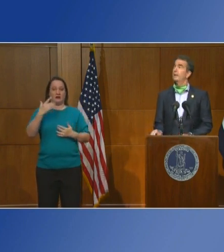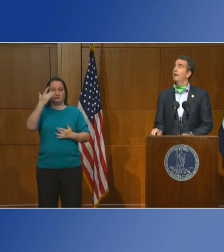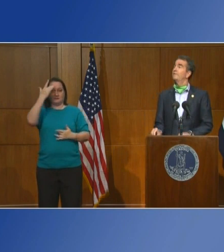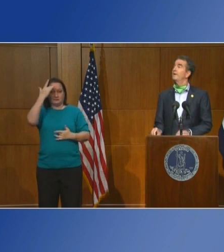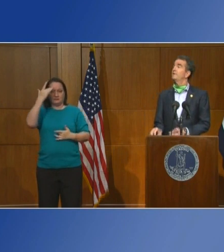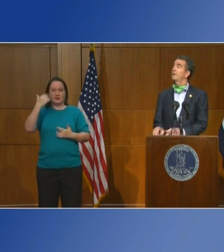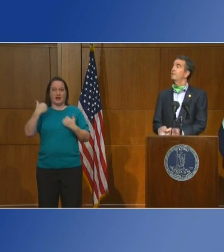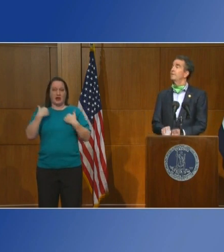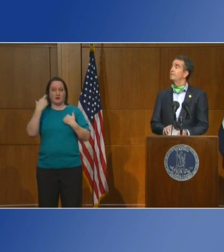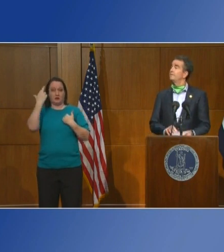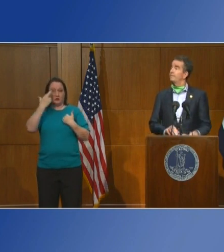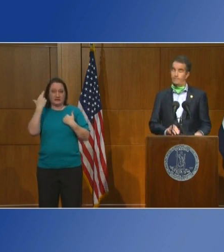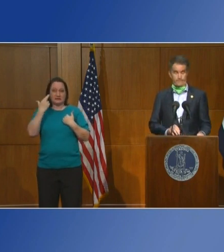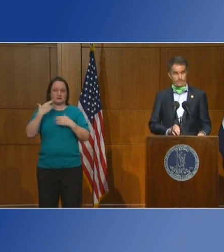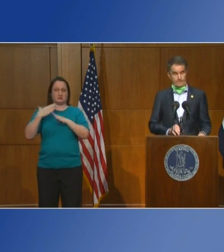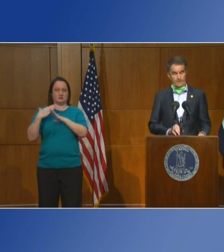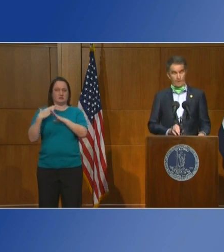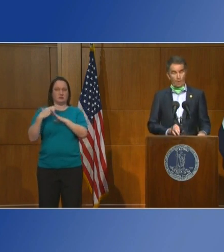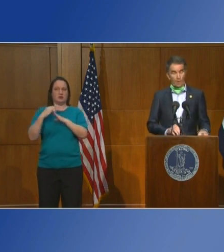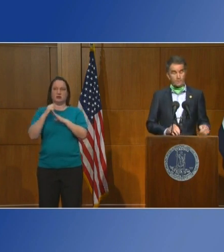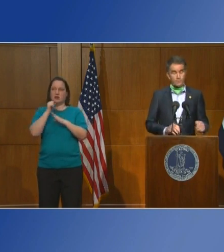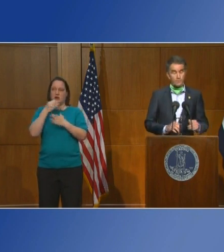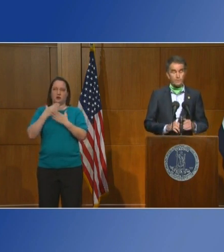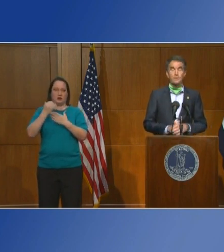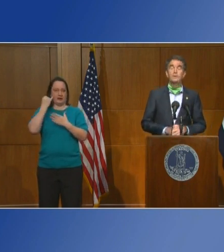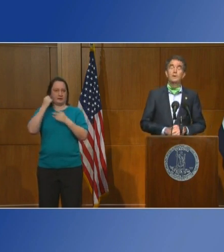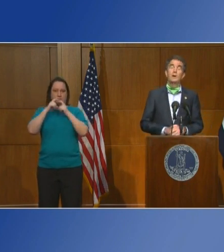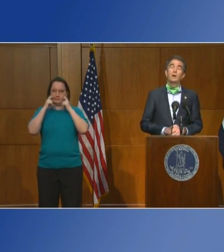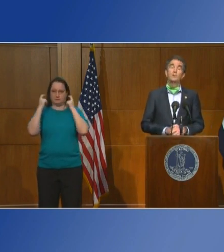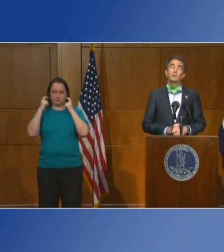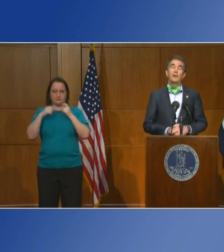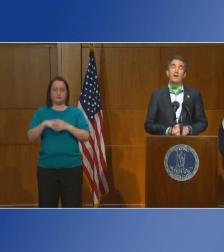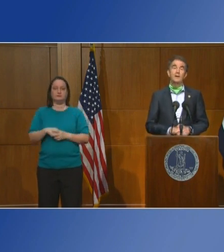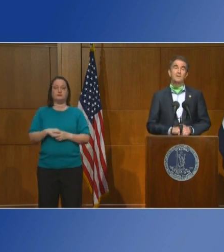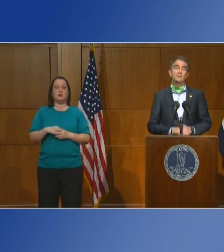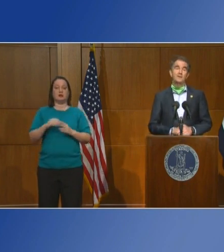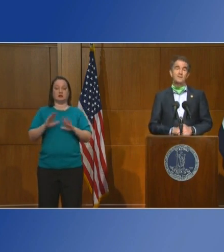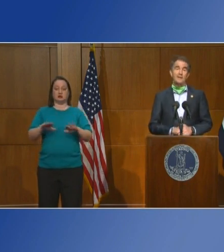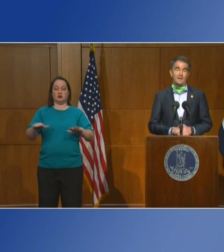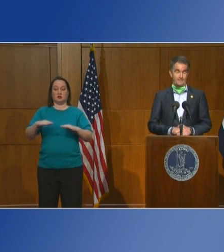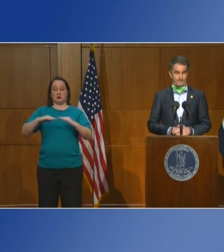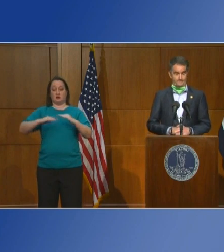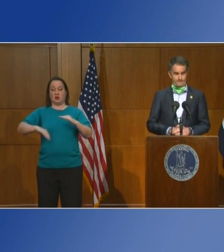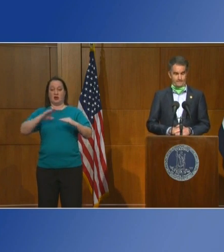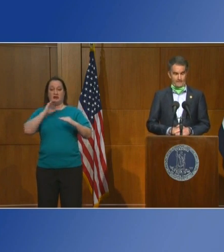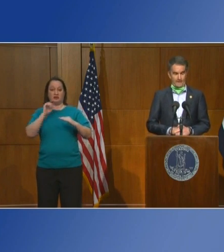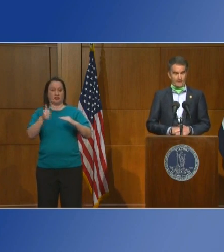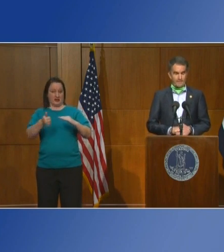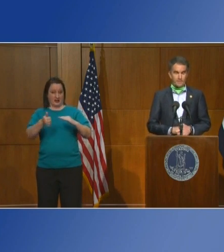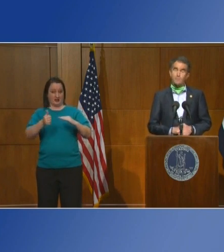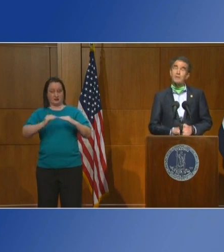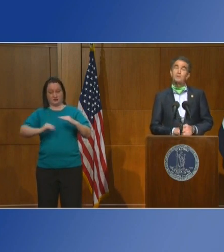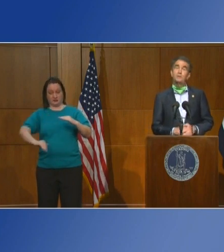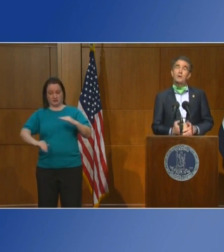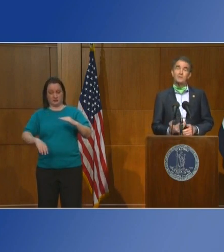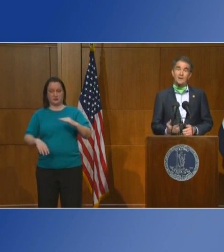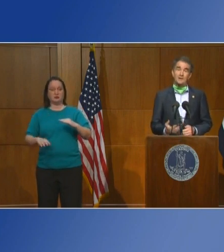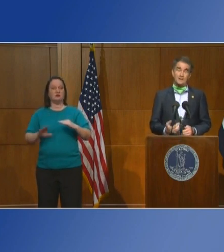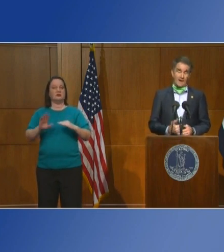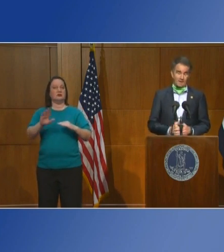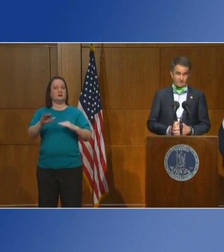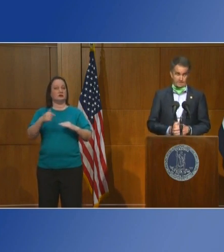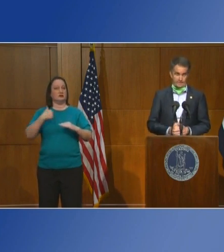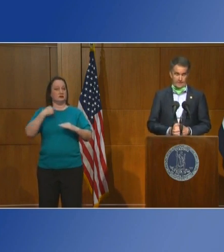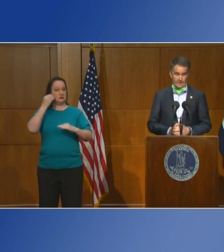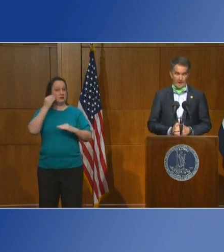wearing a face covering, or children under the age of 10. Let me speak to you as